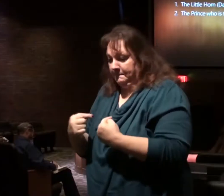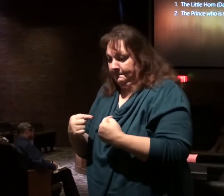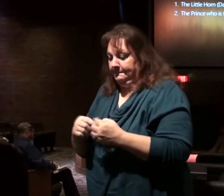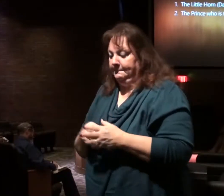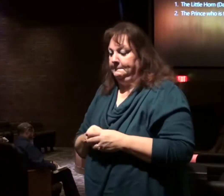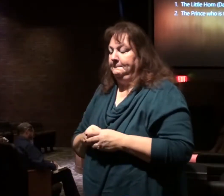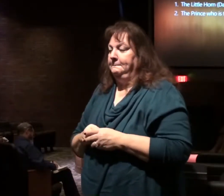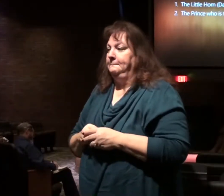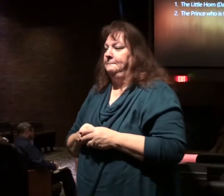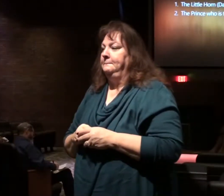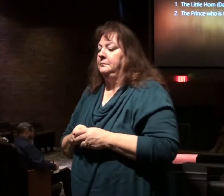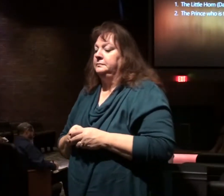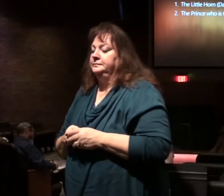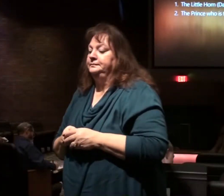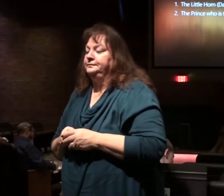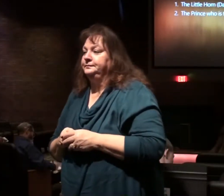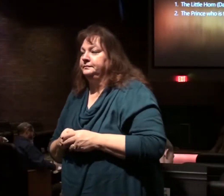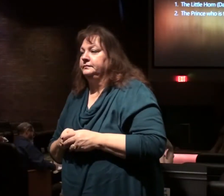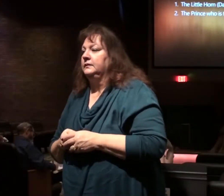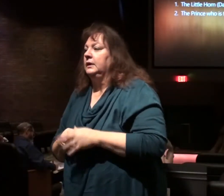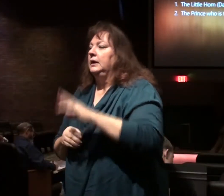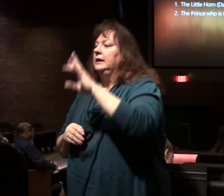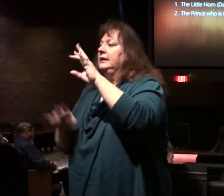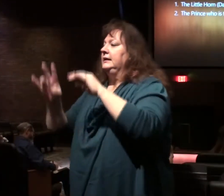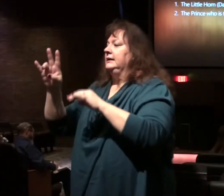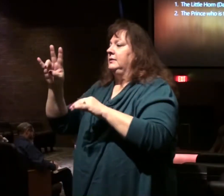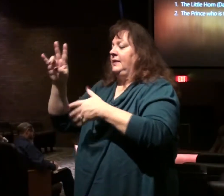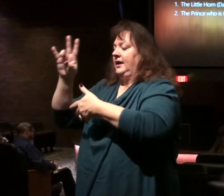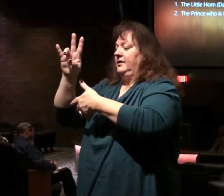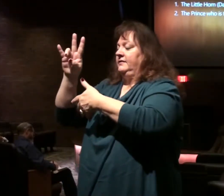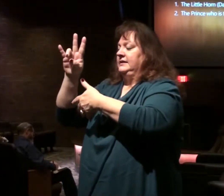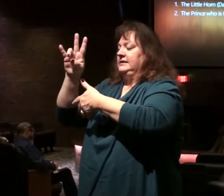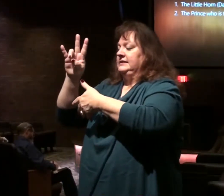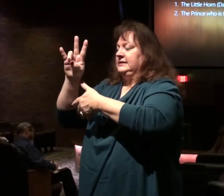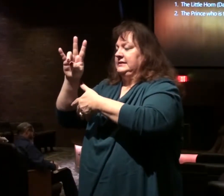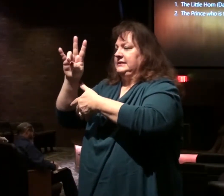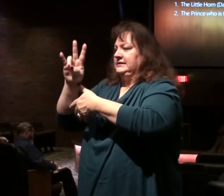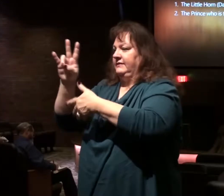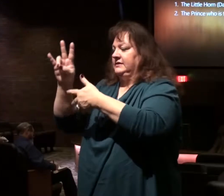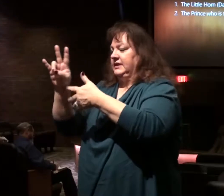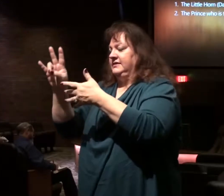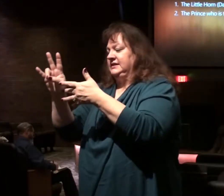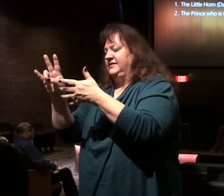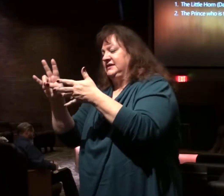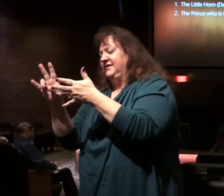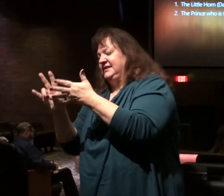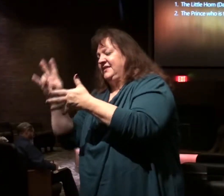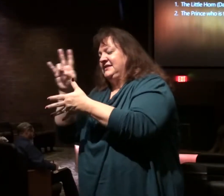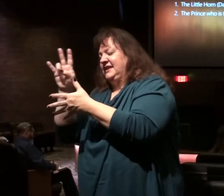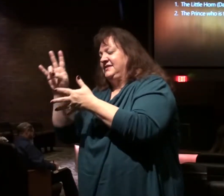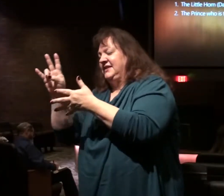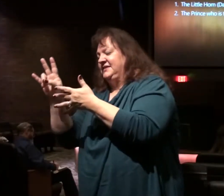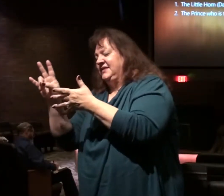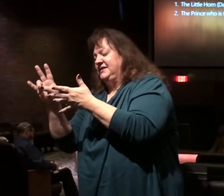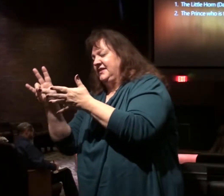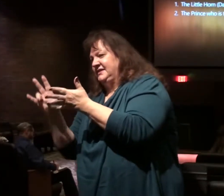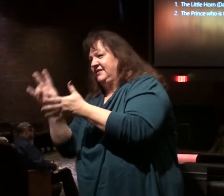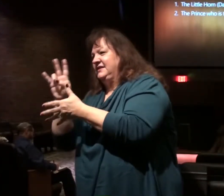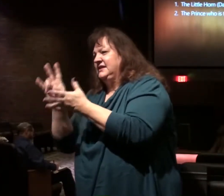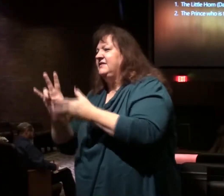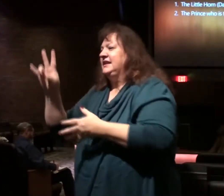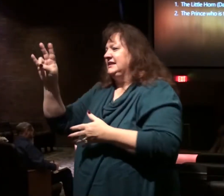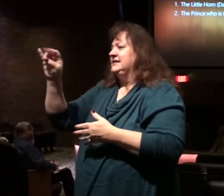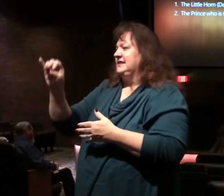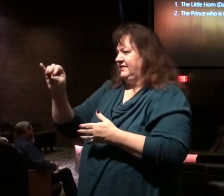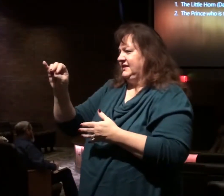9. And this is where we have the 77s. Daniel 9 24. 77s. 70